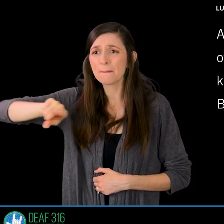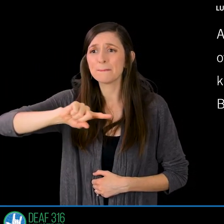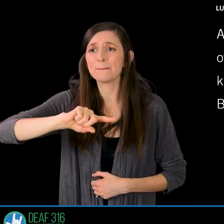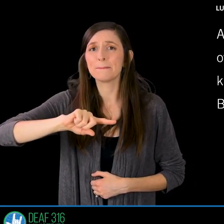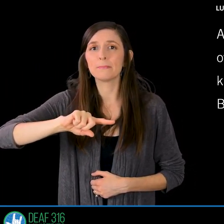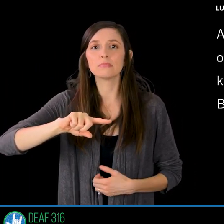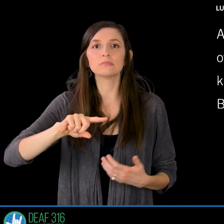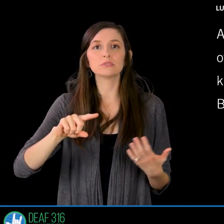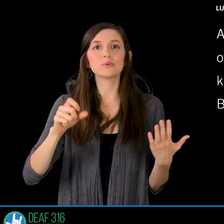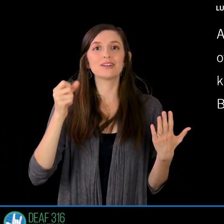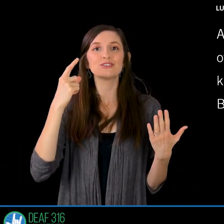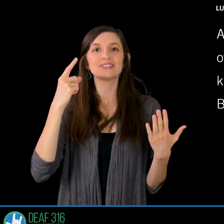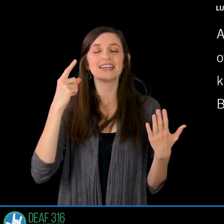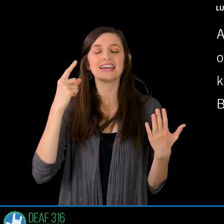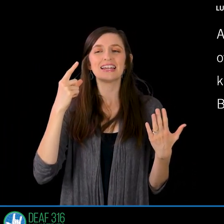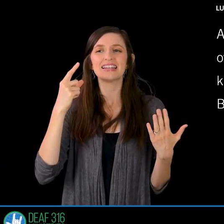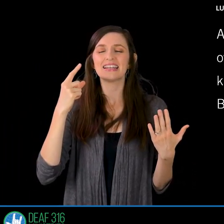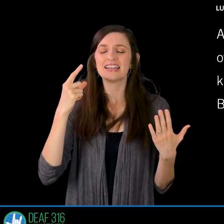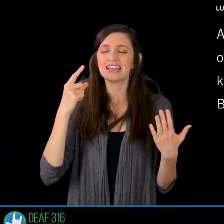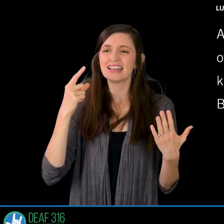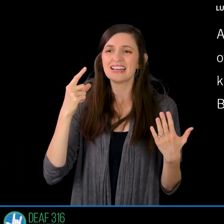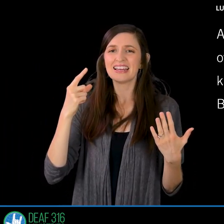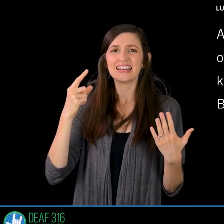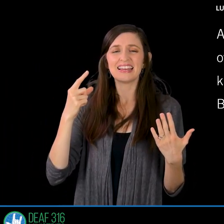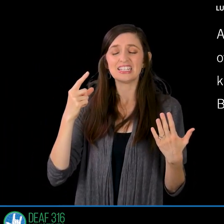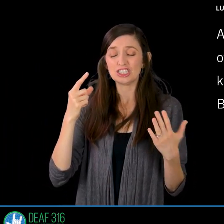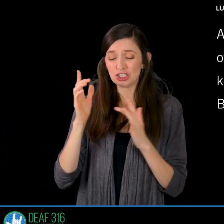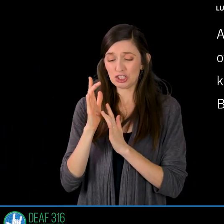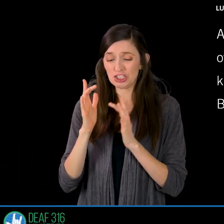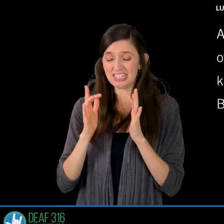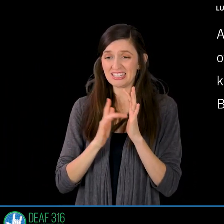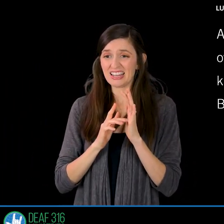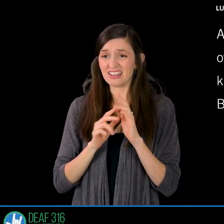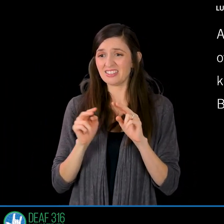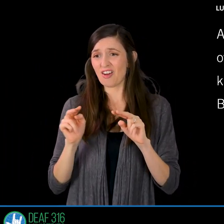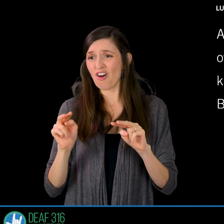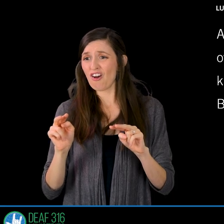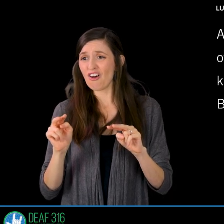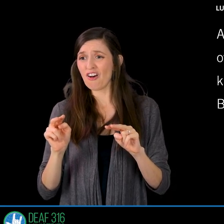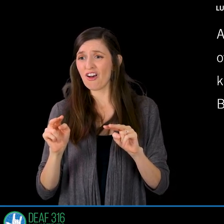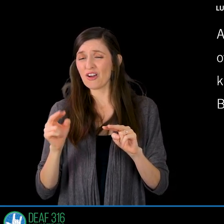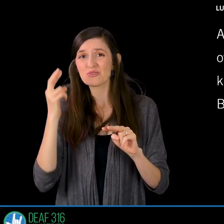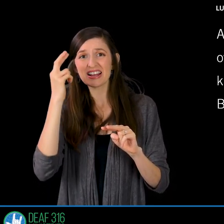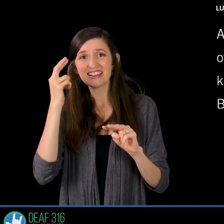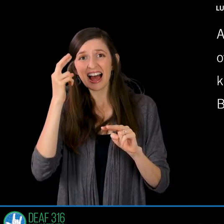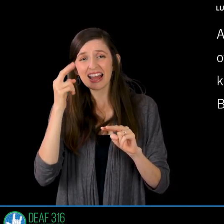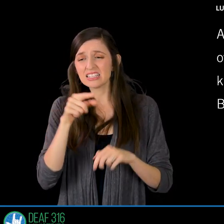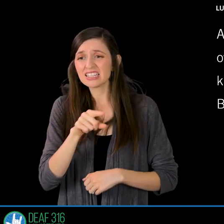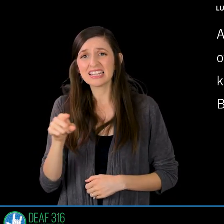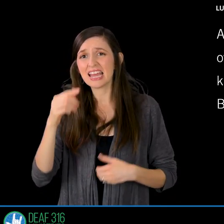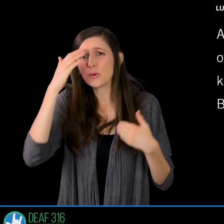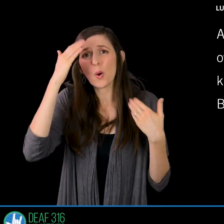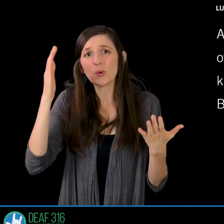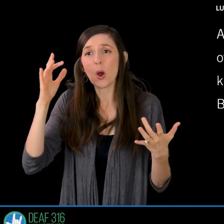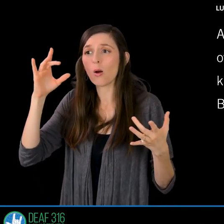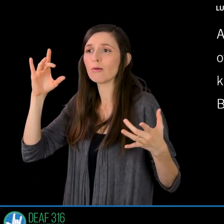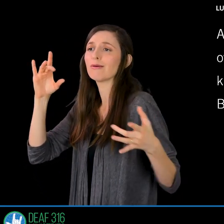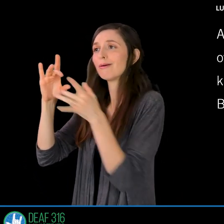they can't see and their blindness means that they won't know peace with